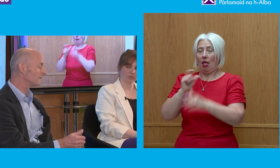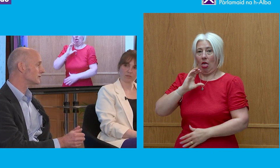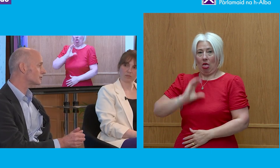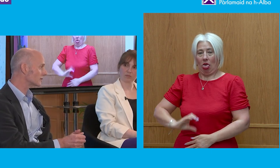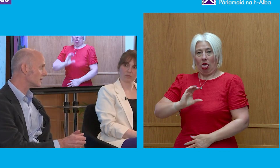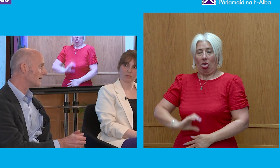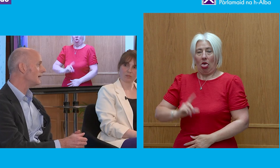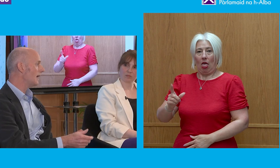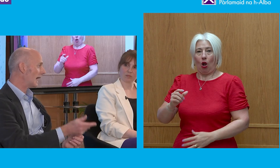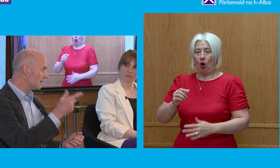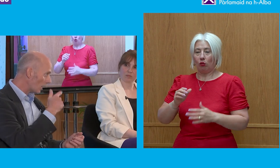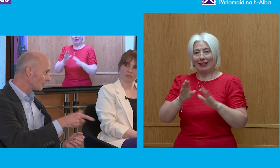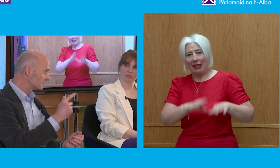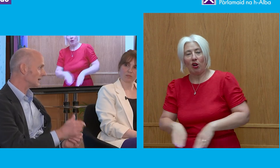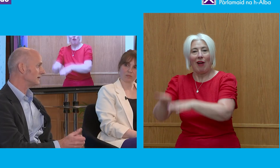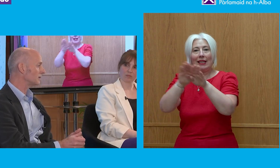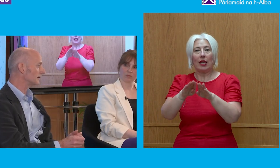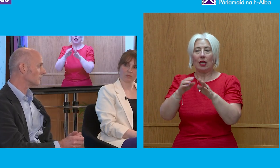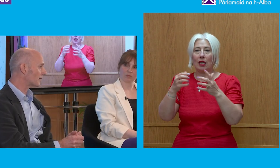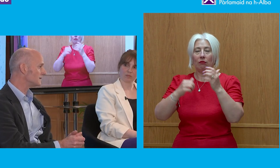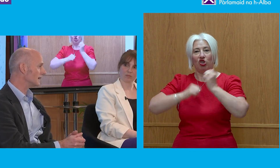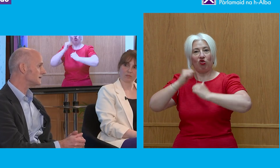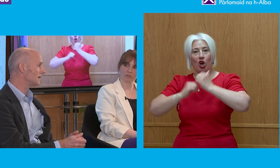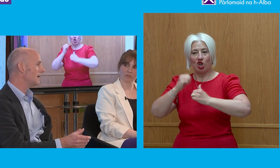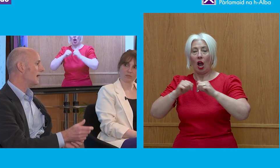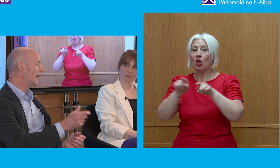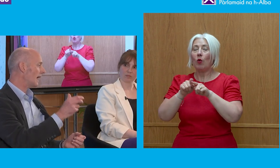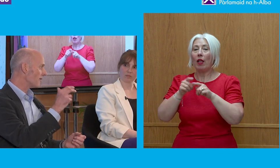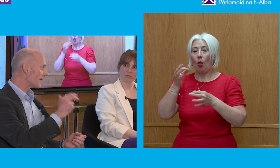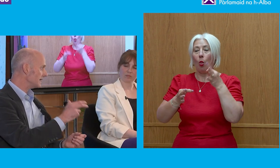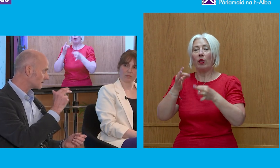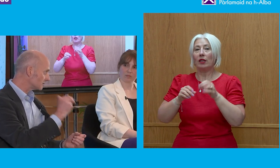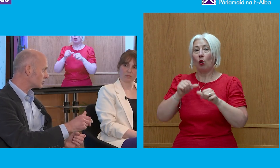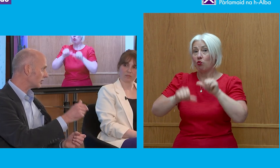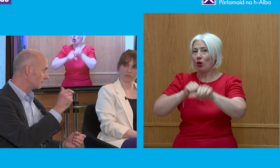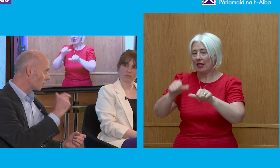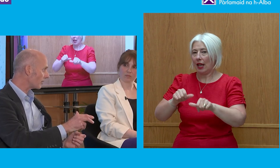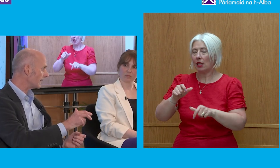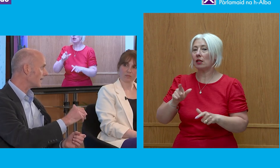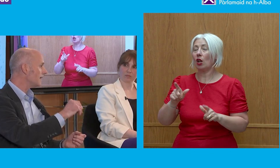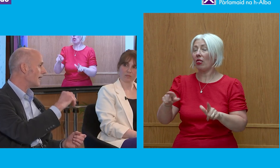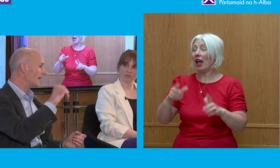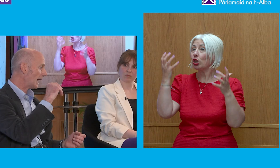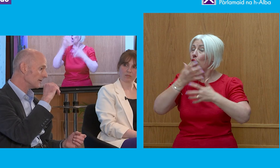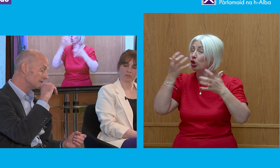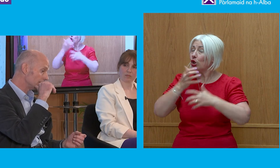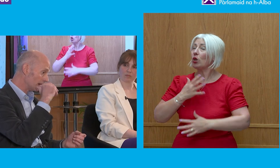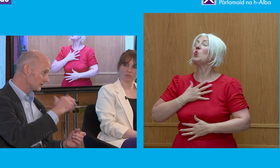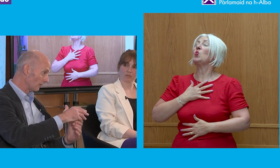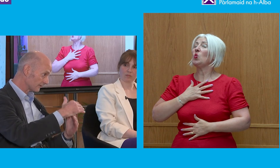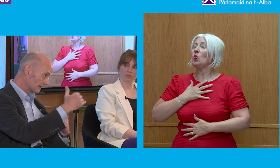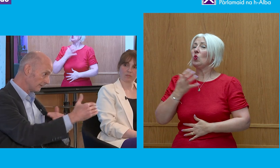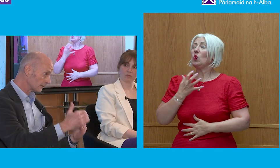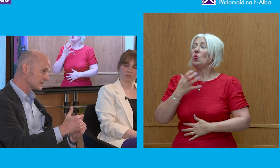democratic infrastructure and, ultimately, in the political process. And that is concerning and worrying. And